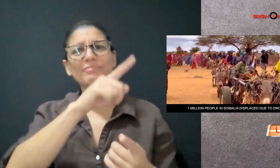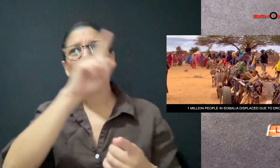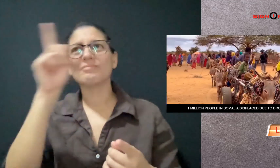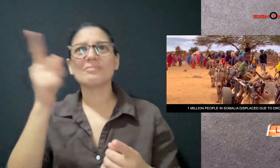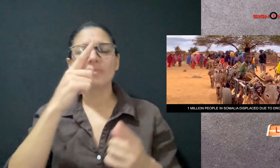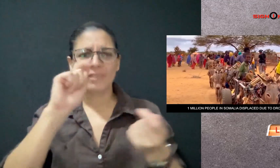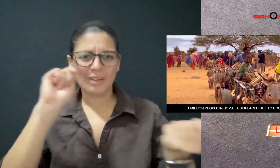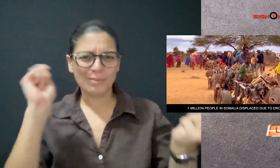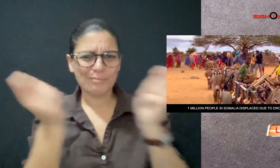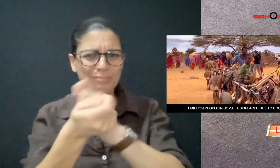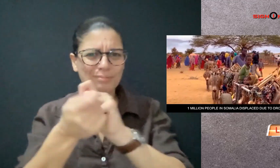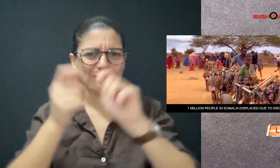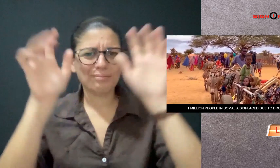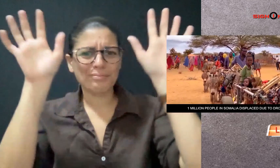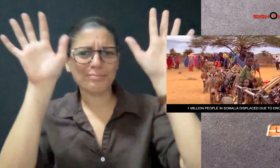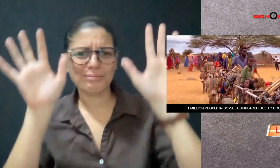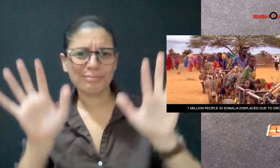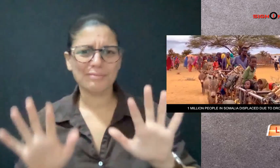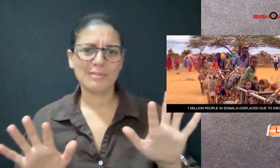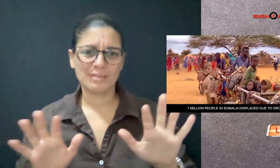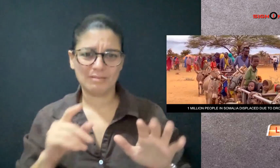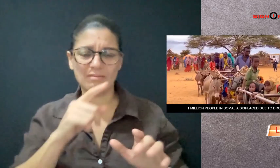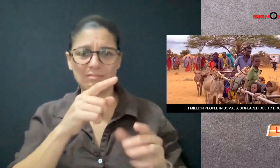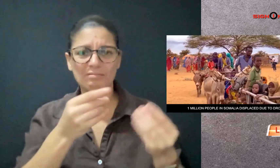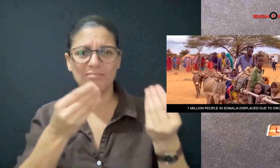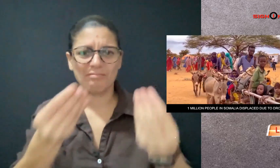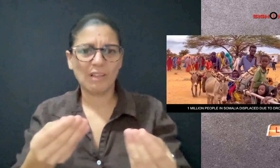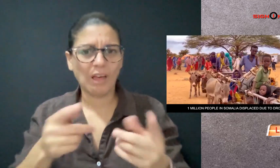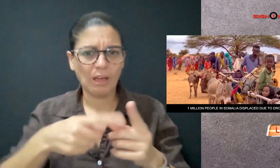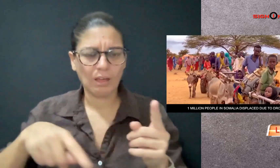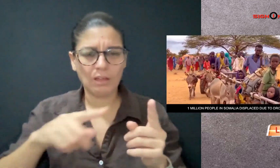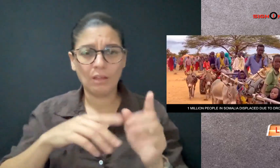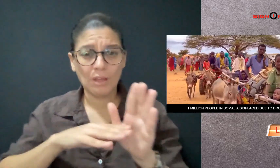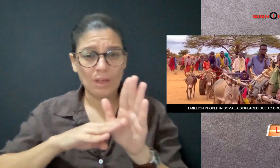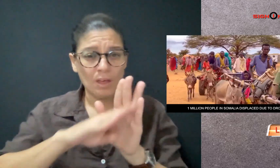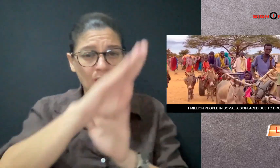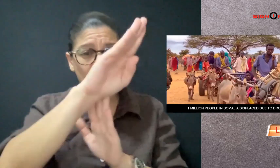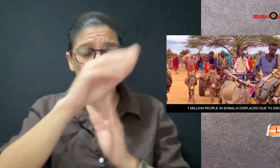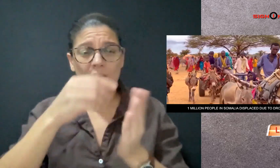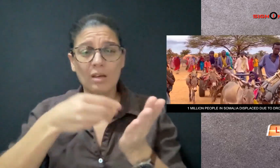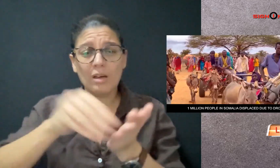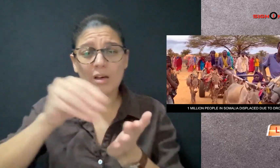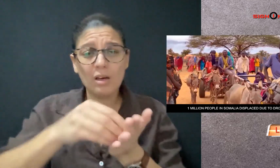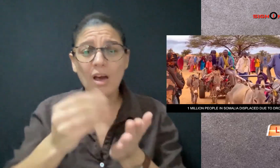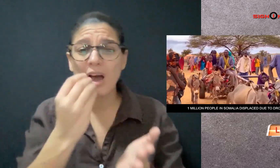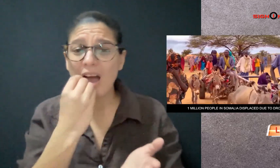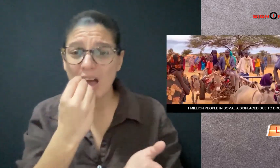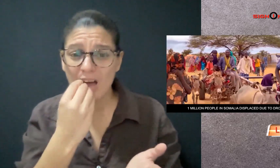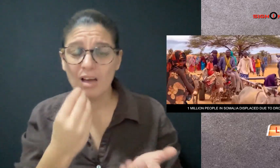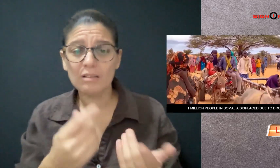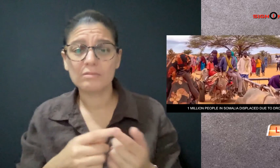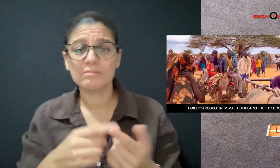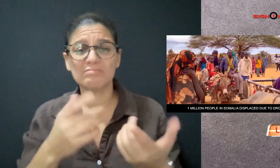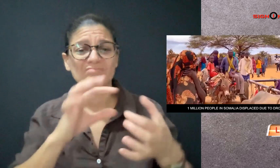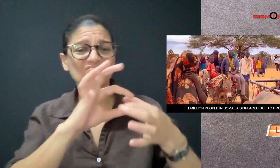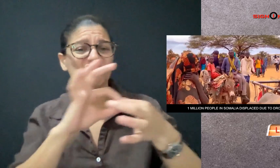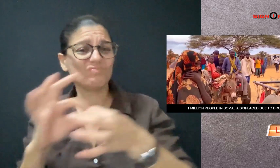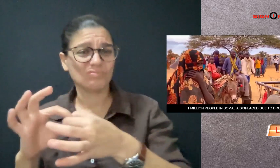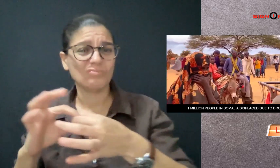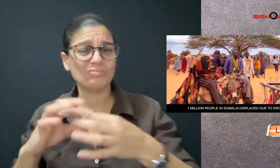The effects of climate change and rising food prices as a result of the war